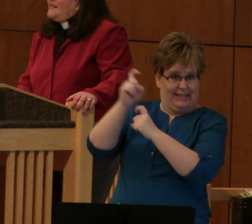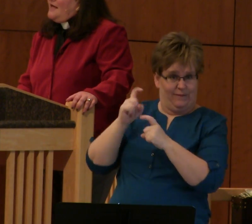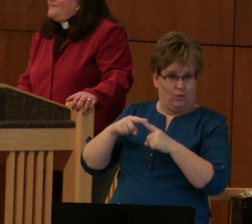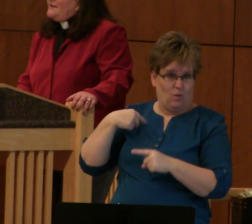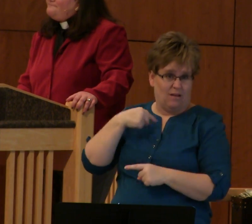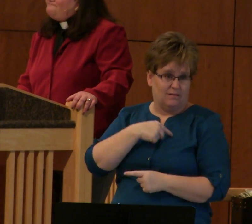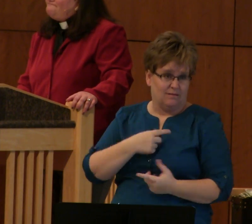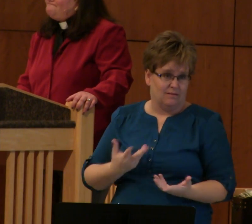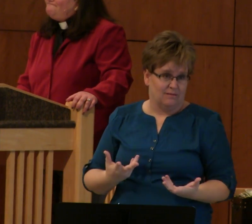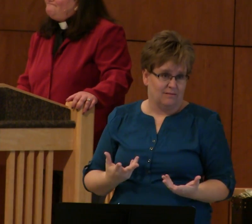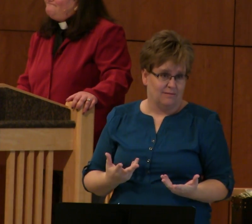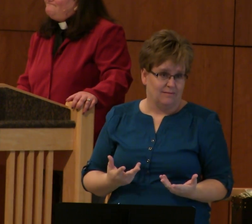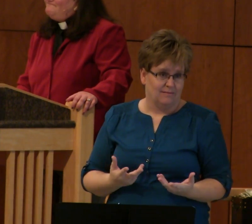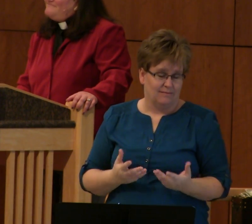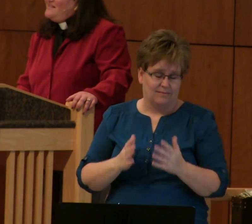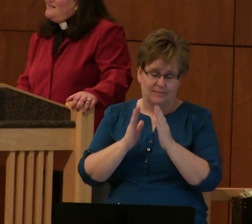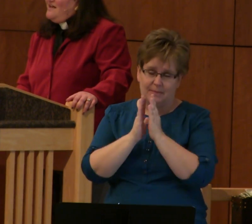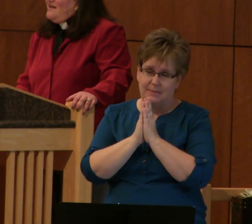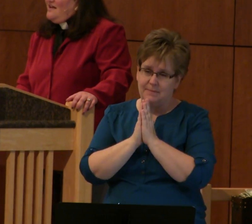Amen.